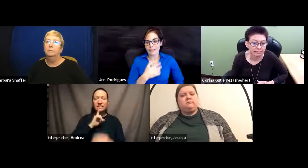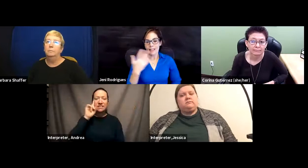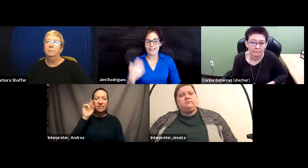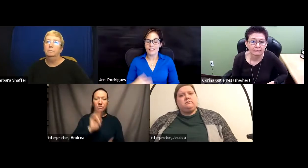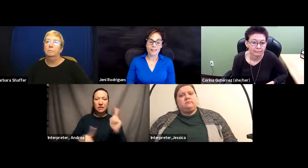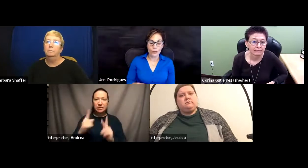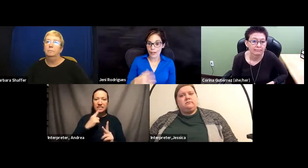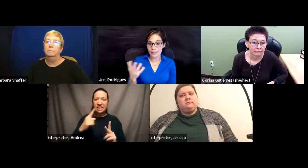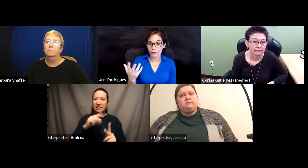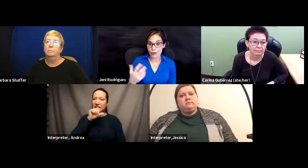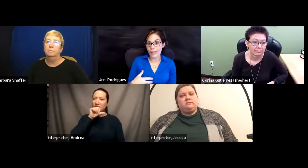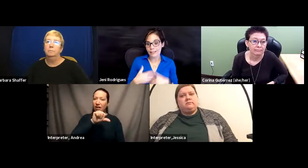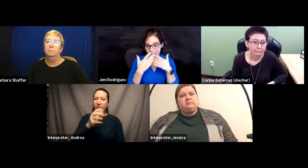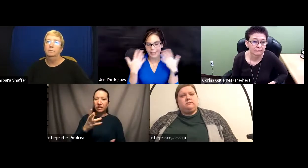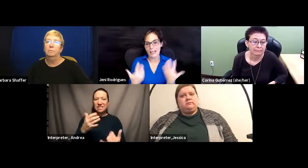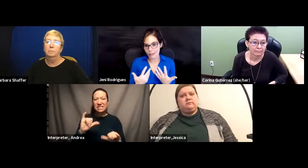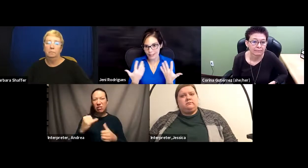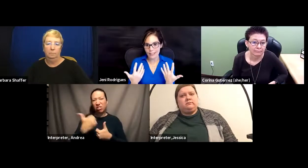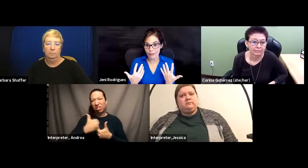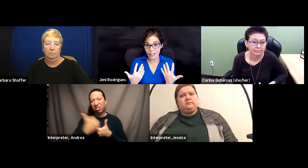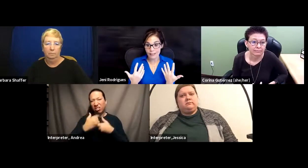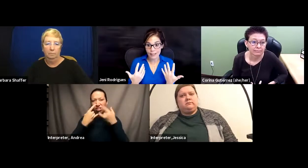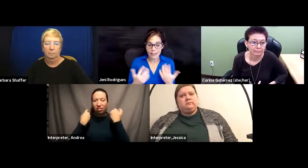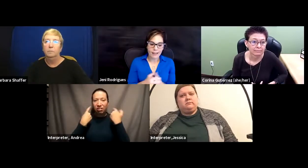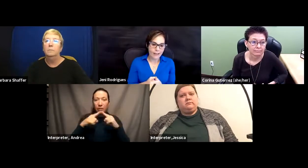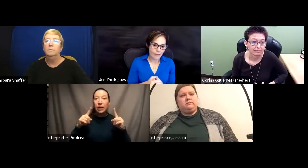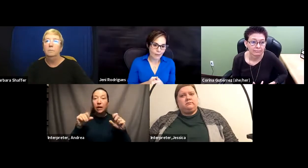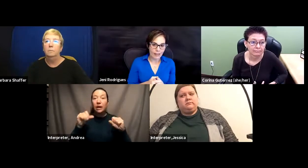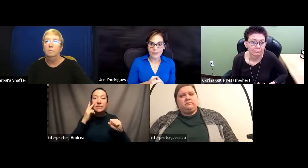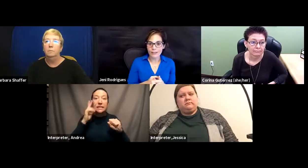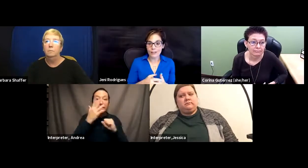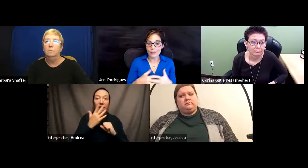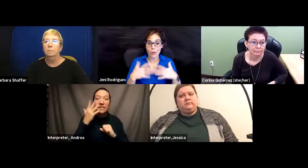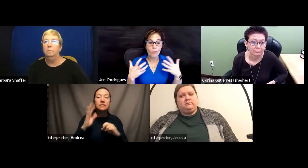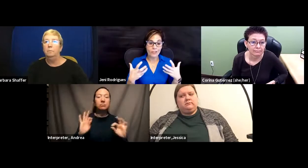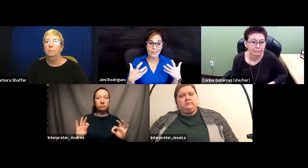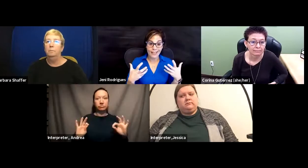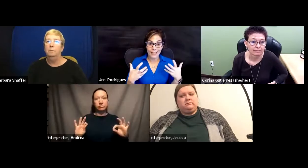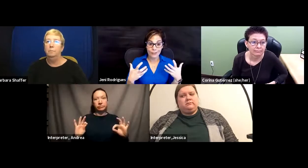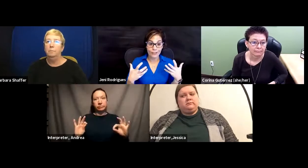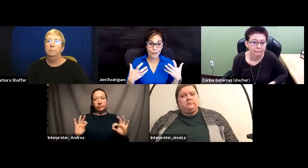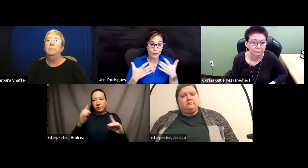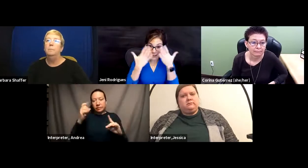it's still annoying to have to wear a mask, but they can actually see the face because so much of sign language uses